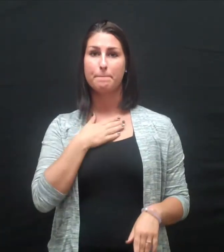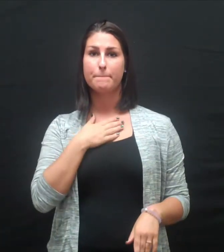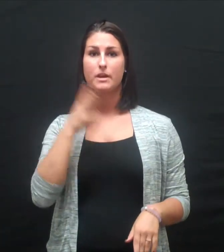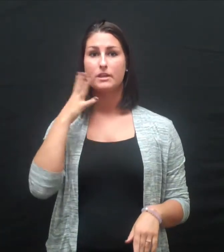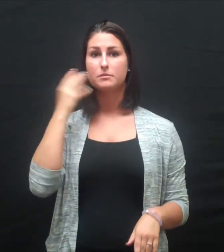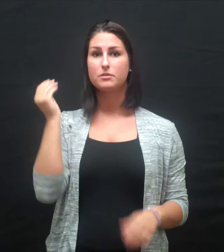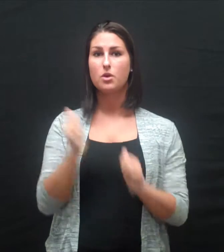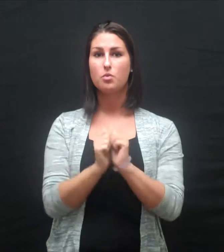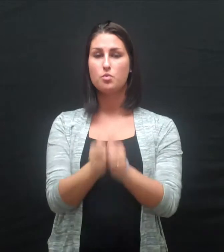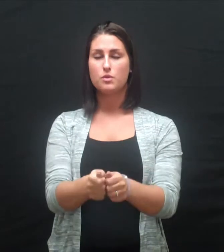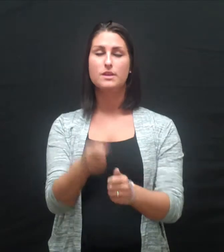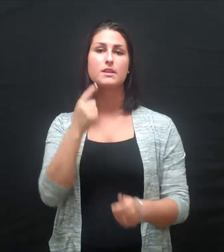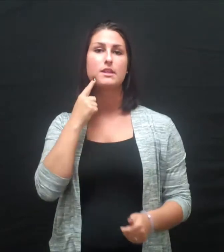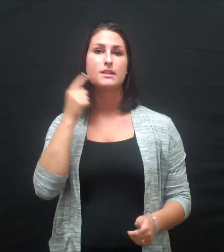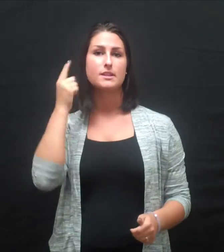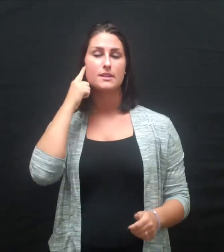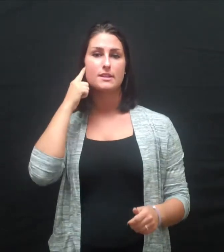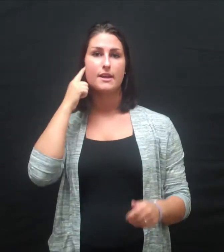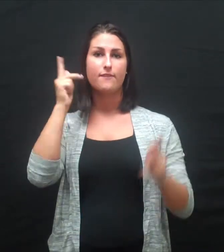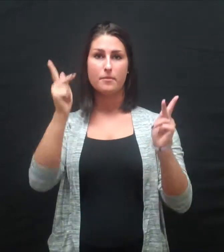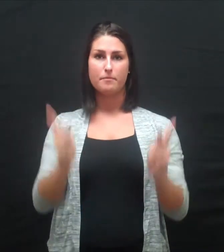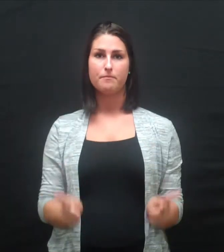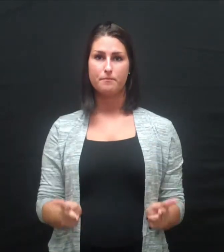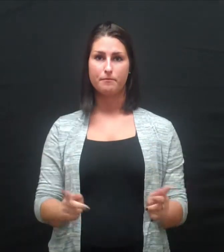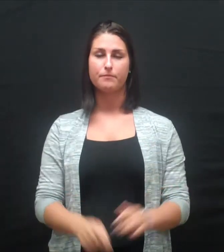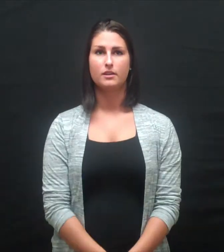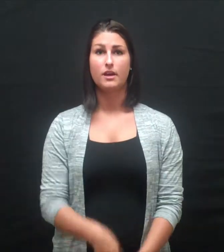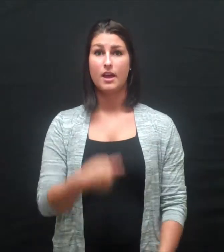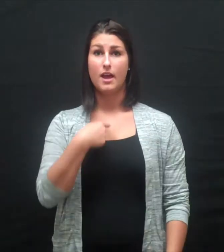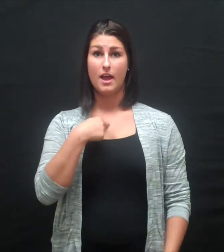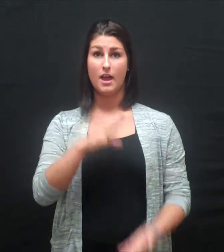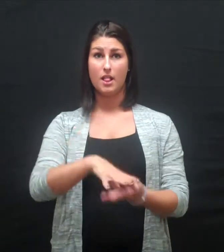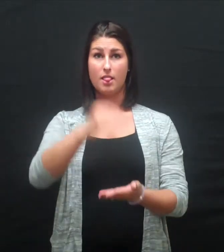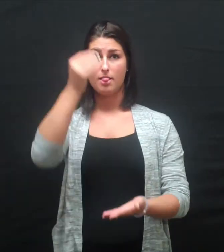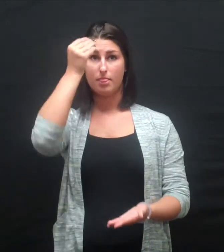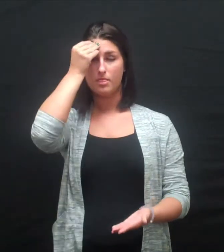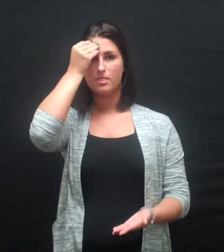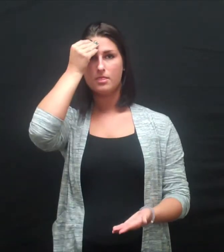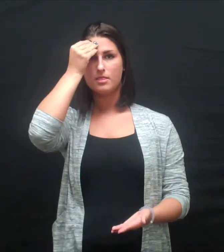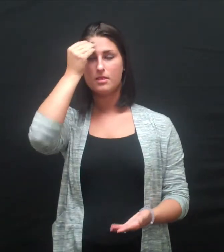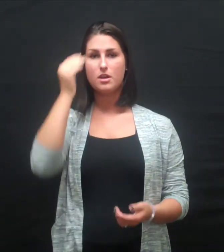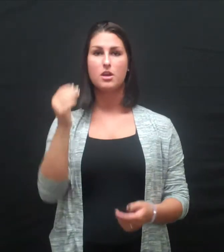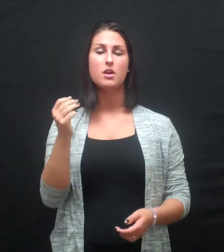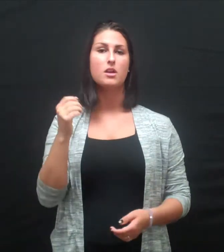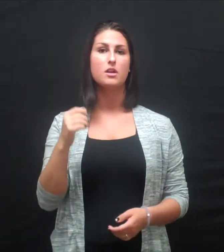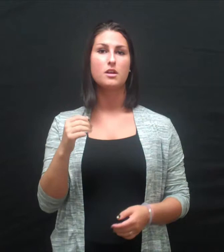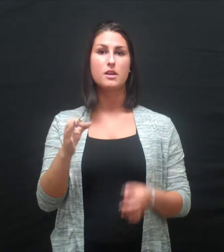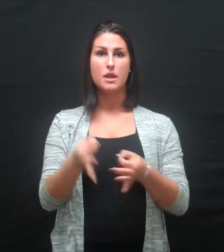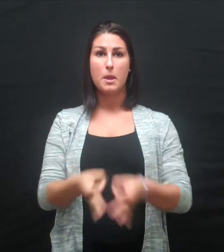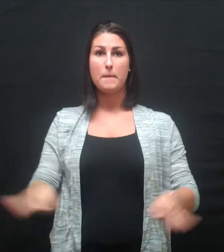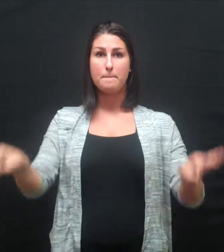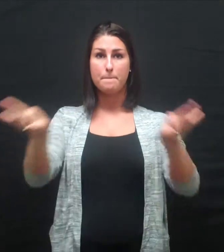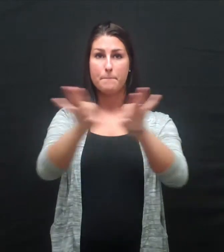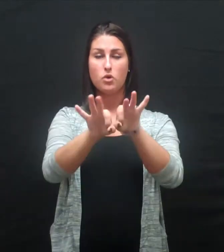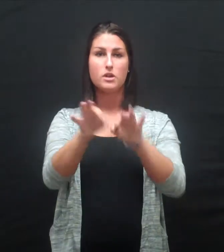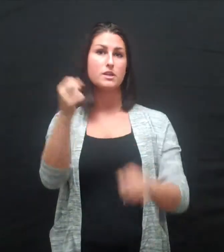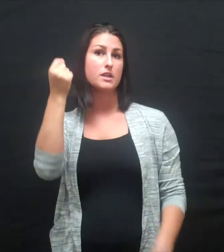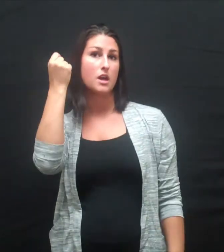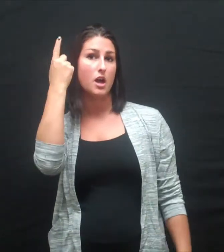Through my experience with this population, I have learned that it is crucial to understand the practices of this culture, as well as the